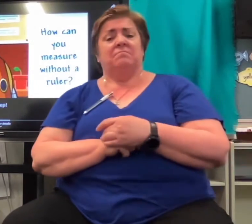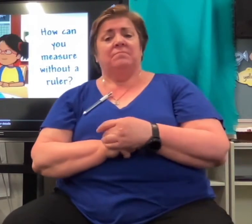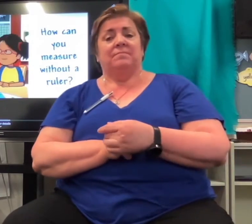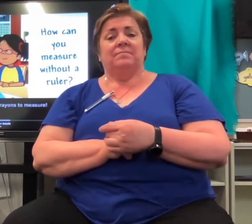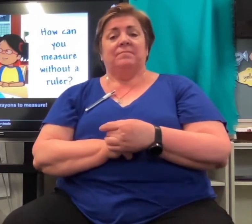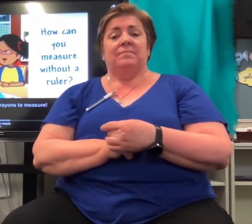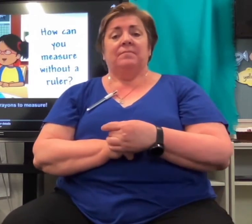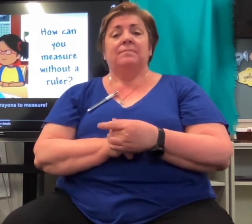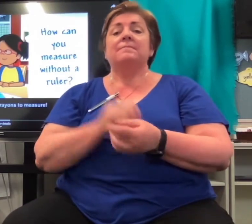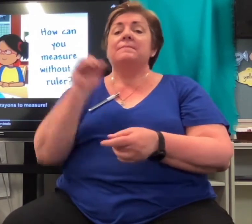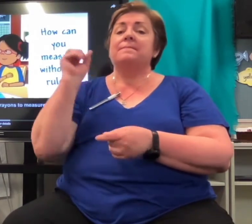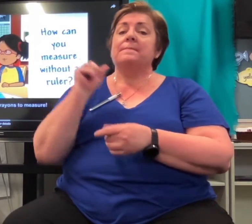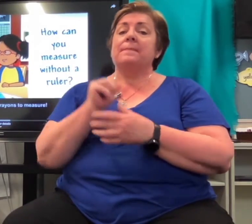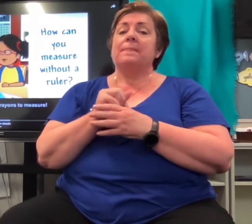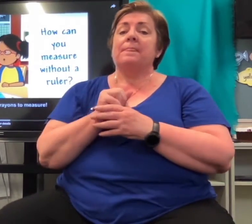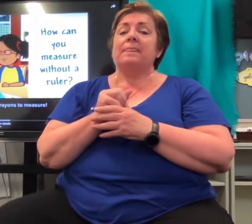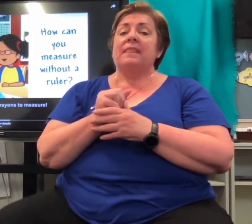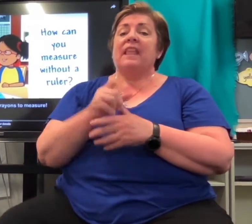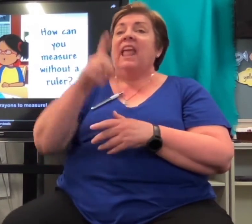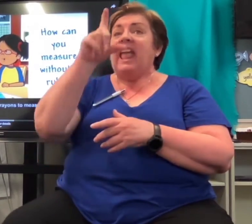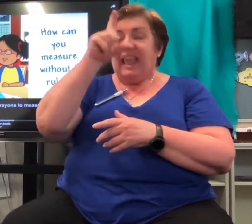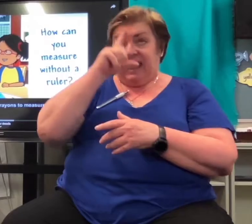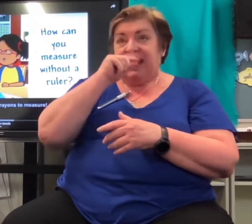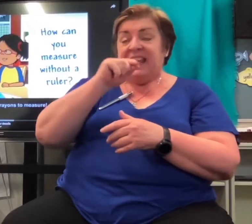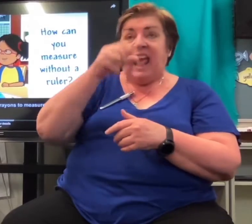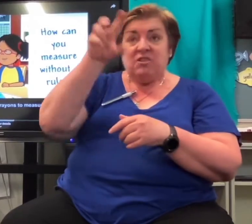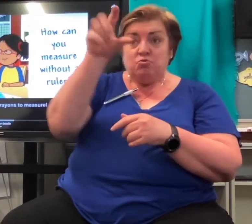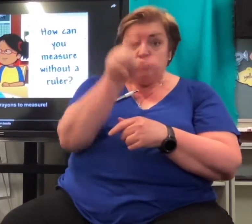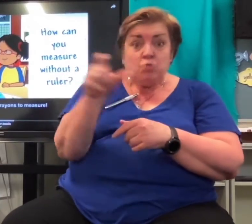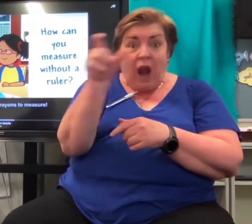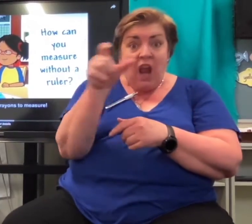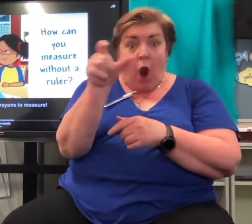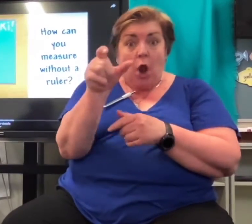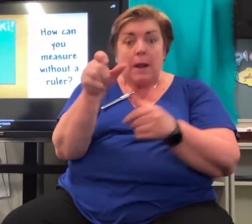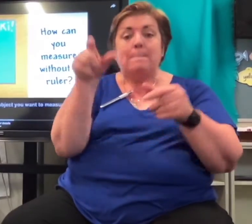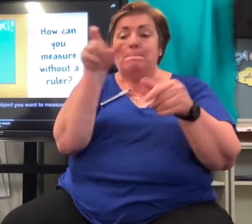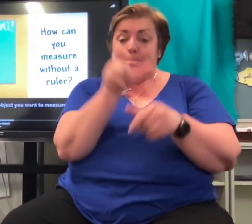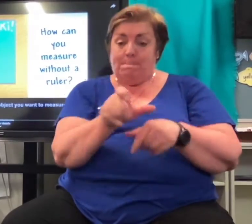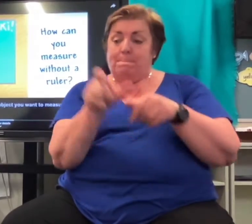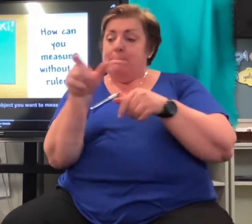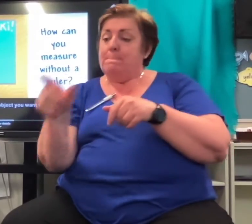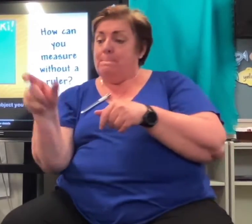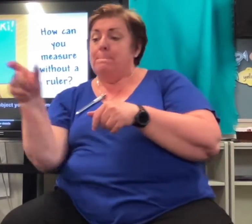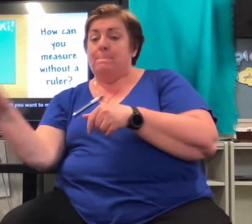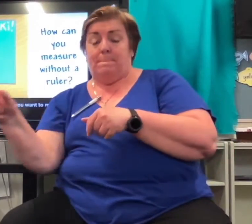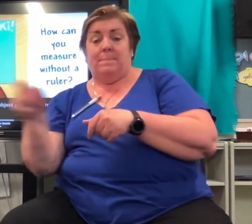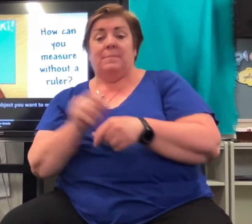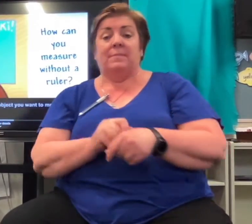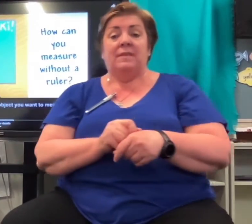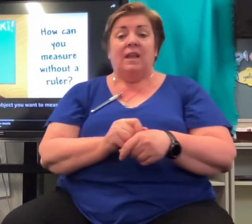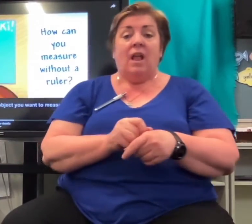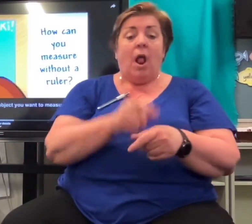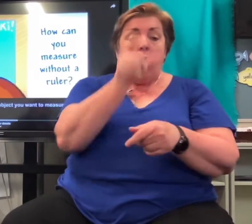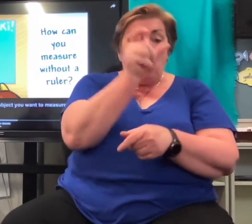Yep, you can use crayons to measure. Line up crayons along the object you want to measure.